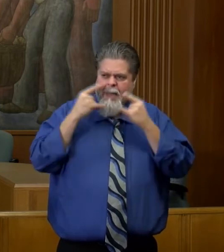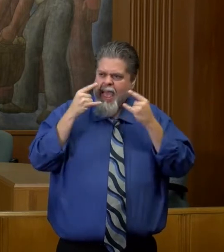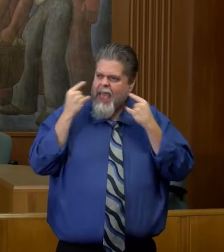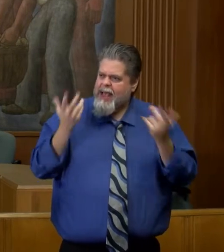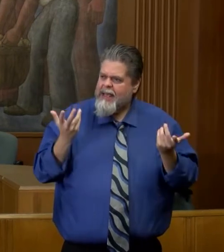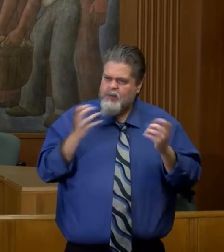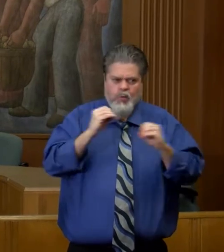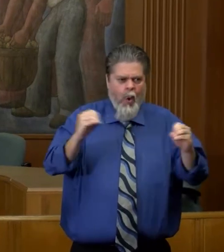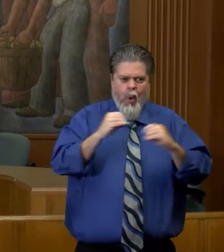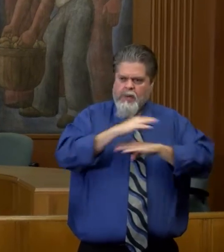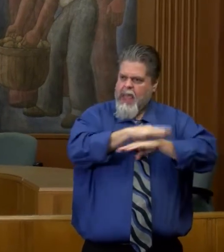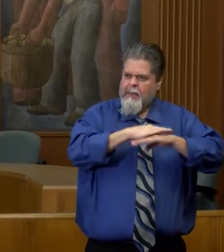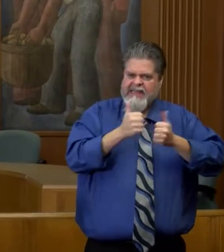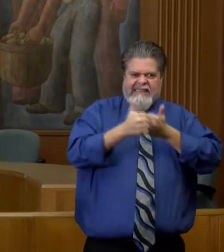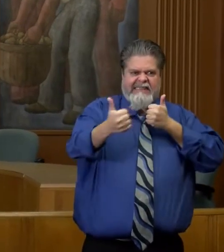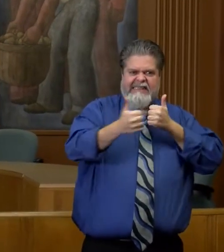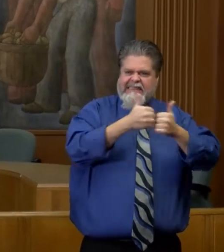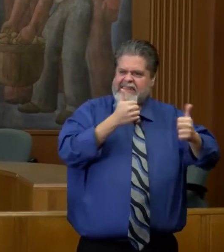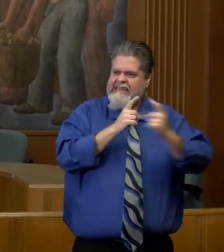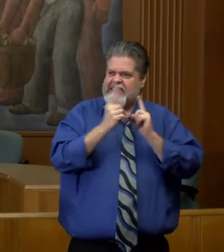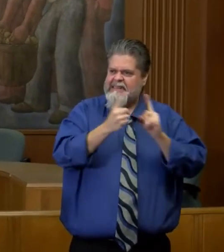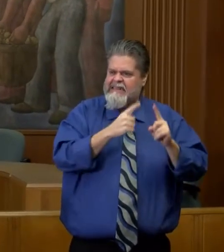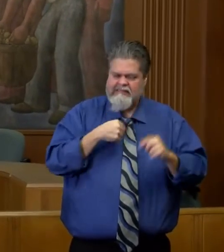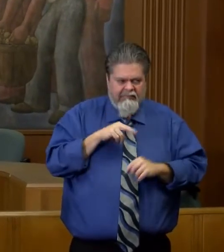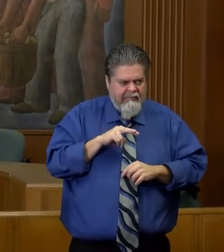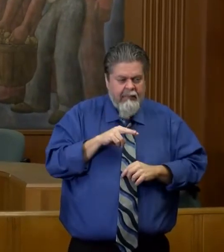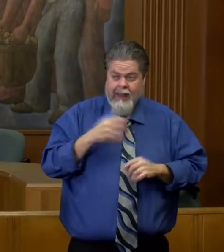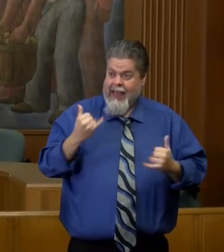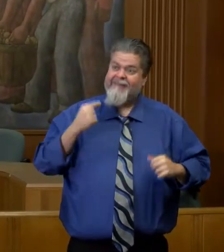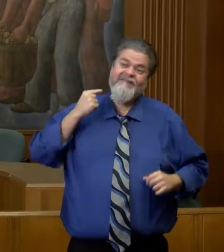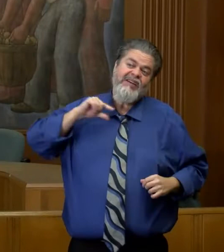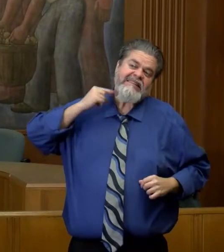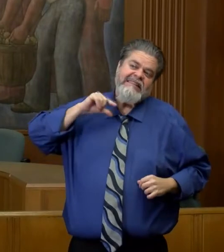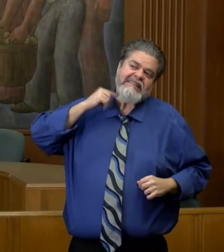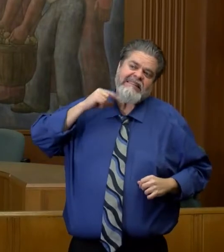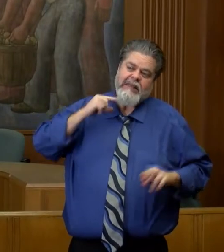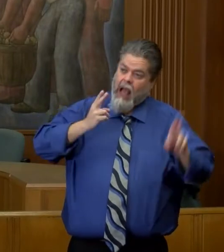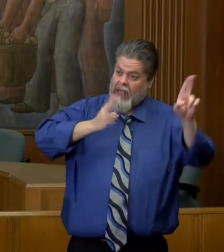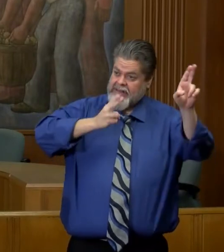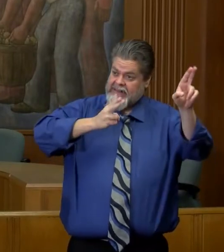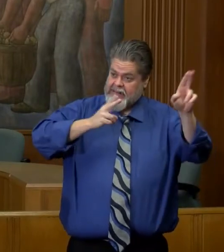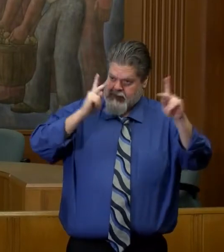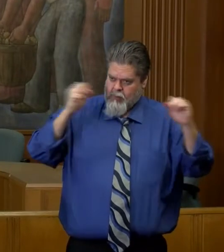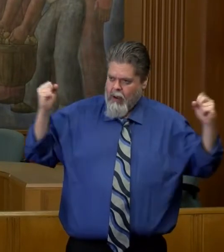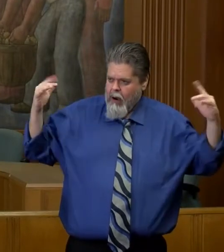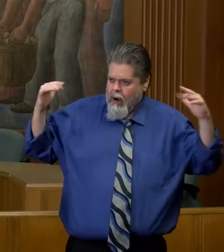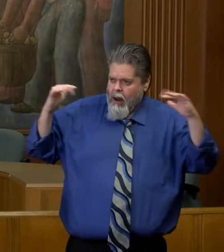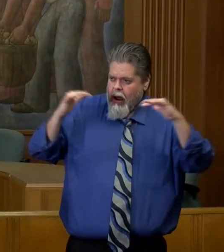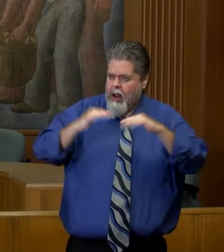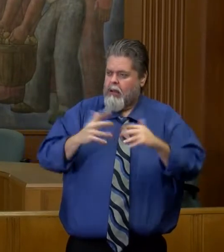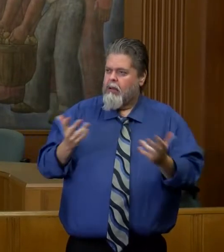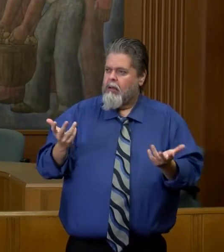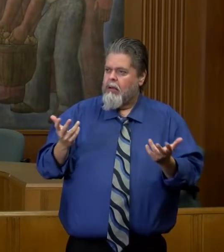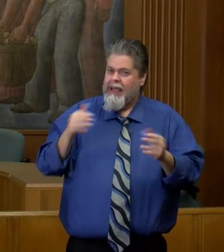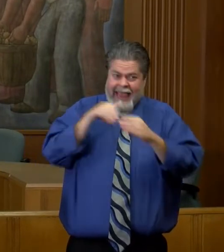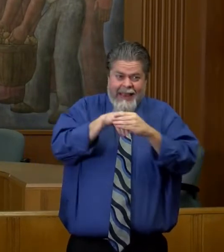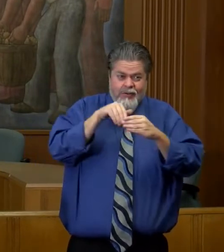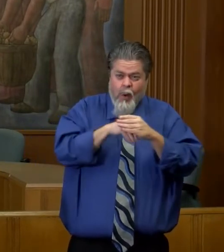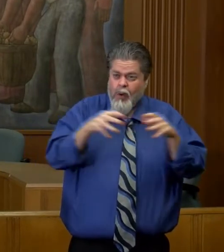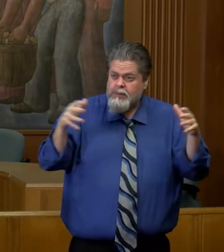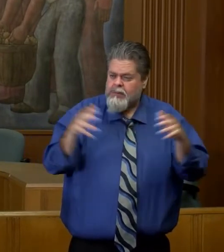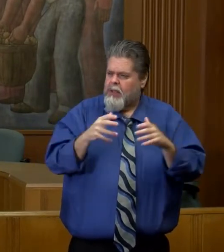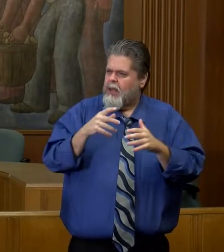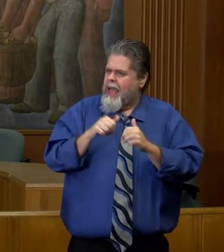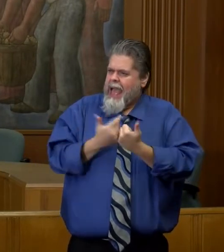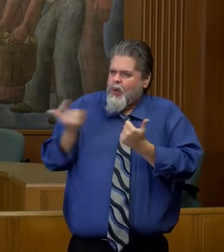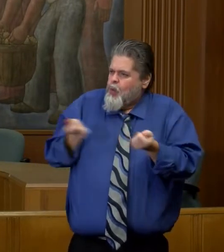no tables were distant. You know, we've got, I think it says, you've been coming up for a couple of weekend where people are proud for the people who work together, and